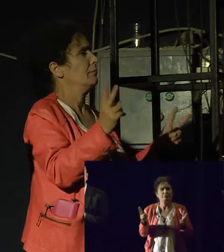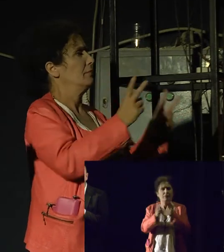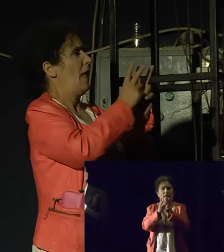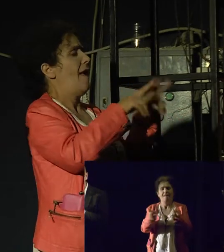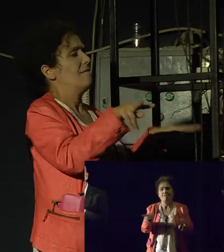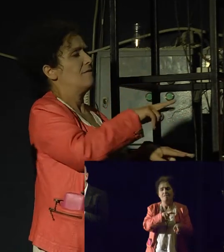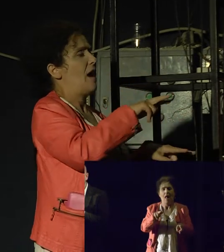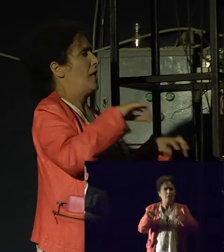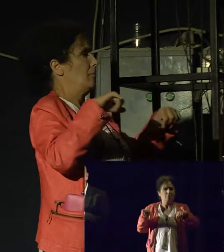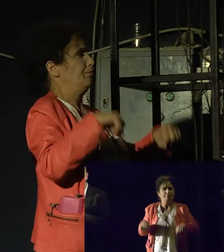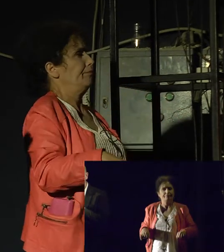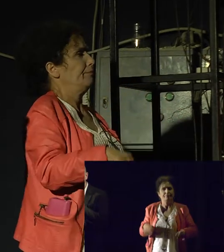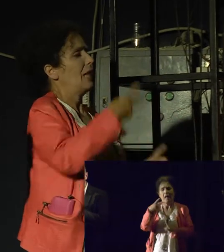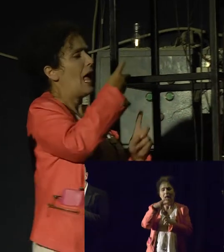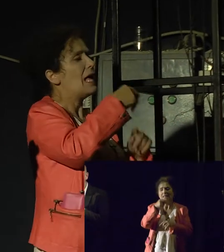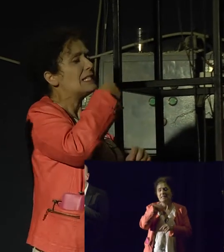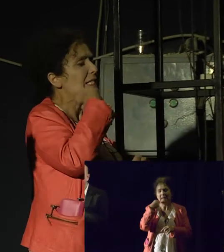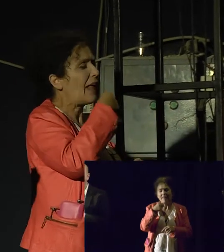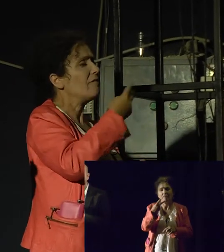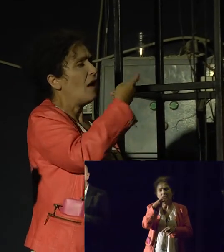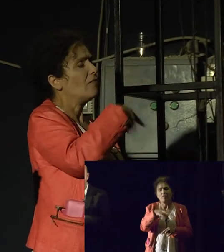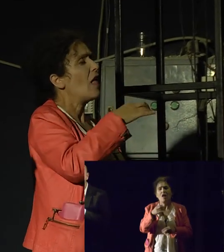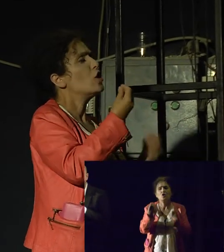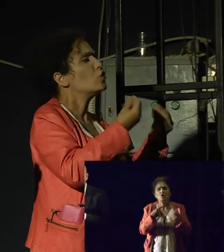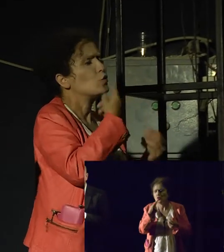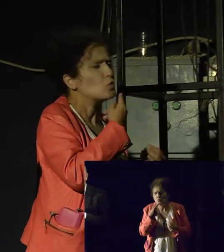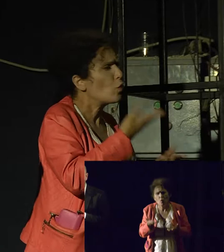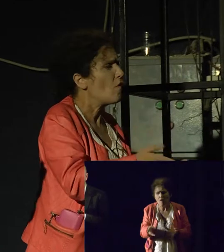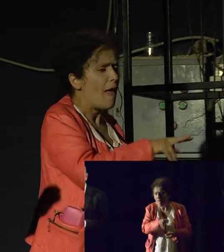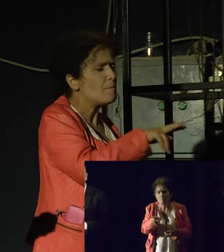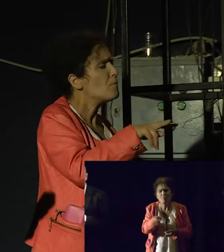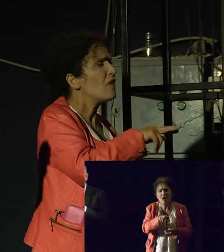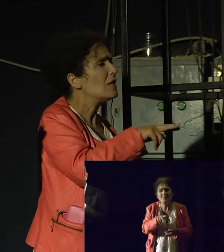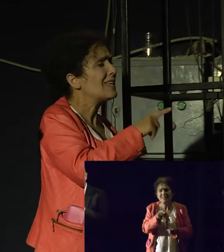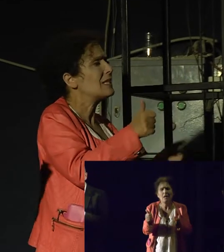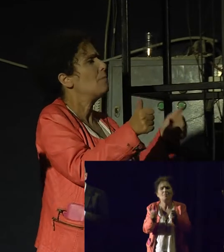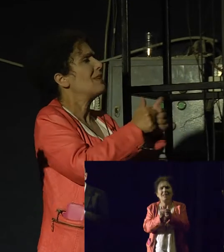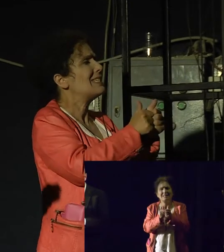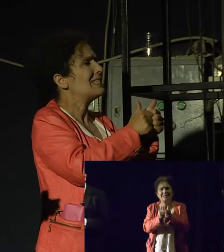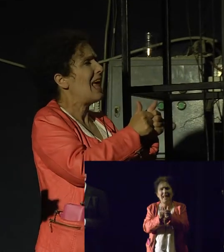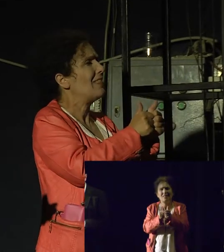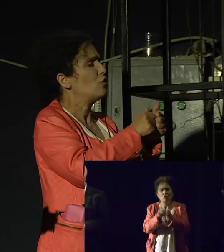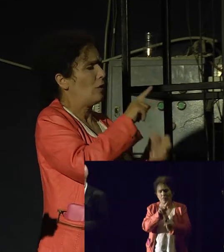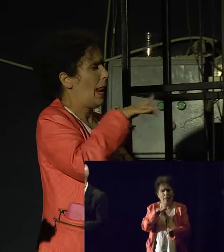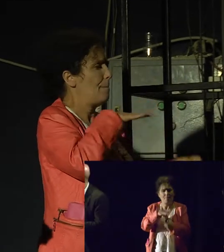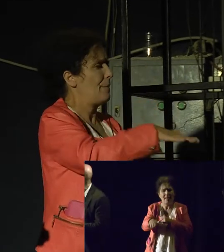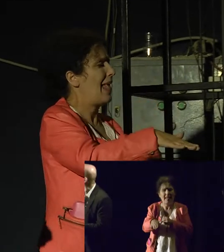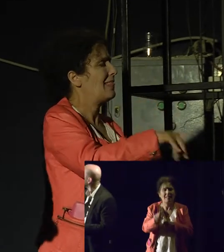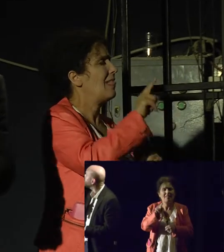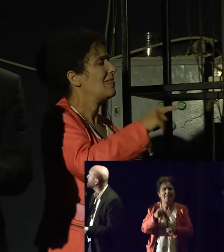years. And what did they talk about? They talked about their common enemy of gender ideology. And that was the main thing that brought them together.